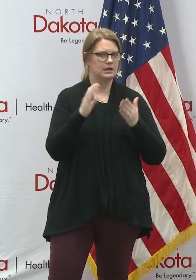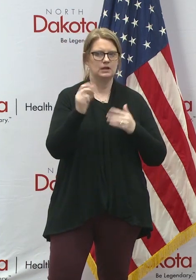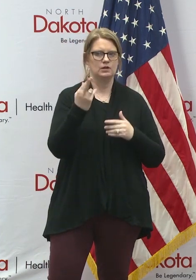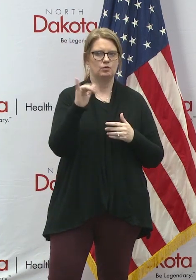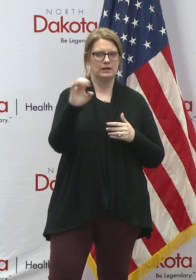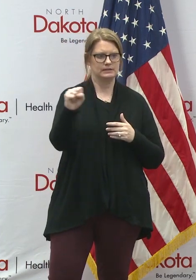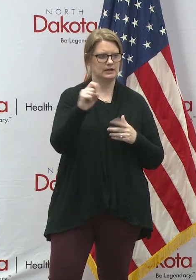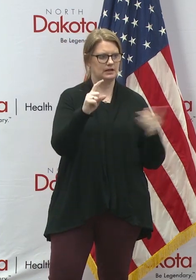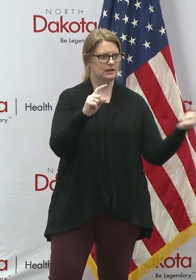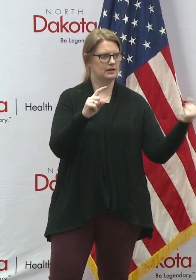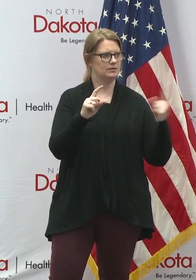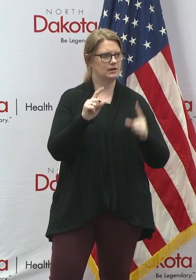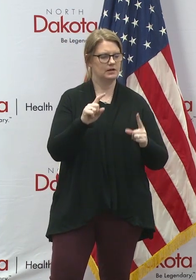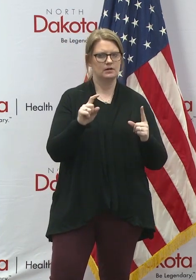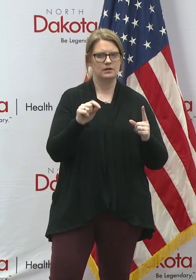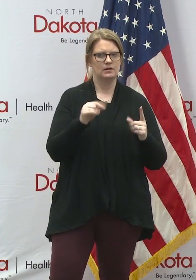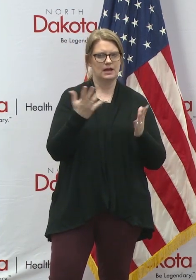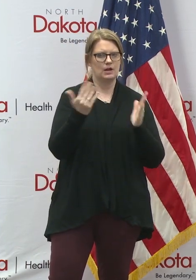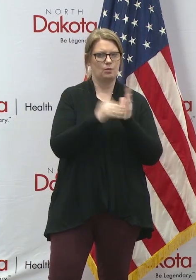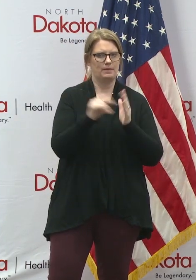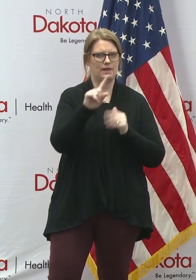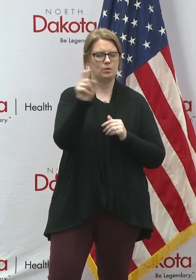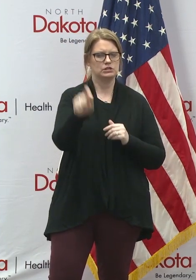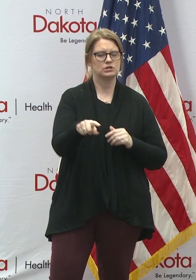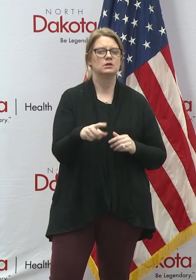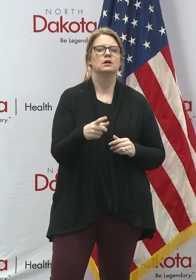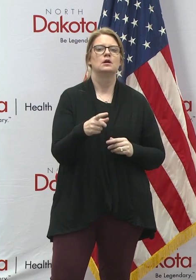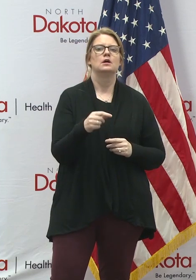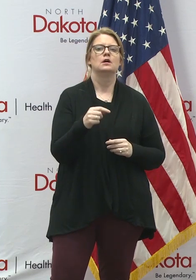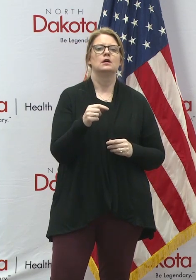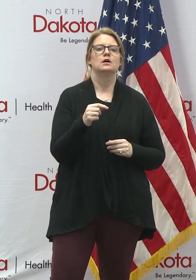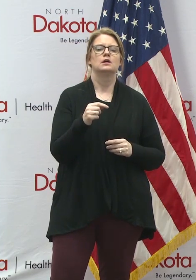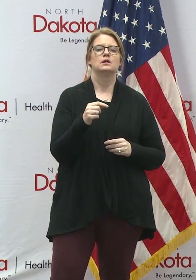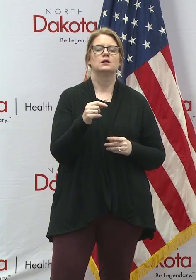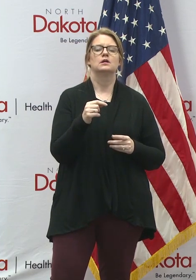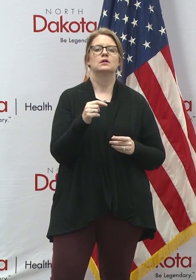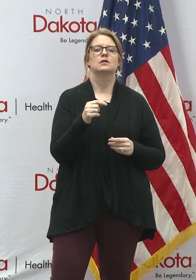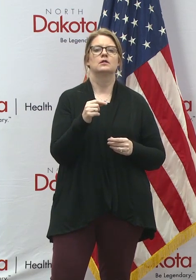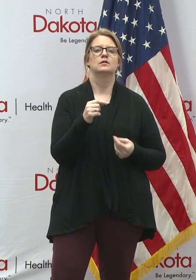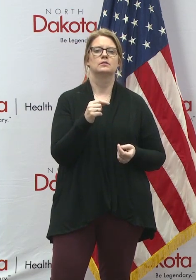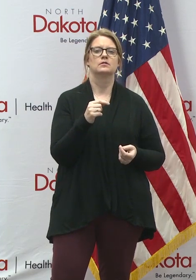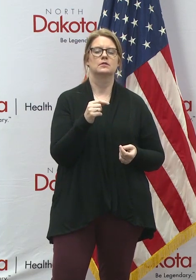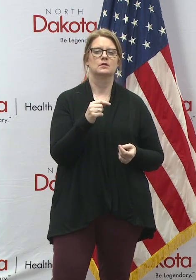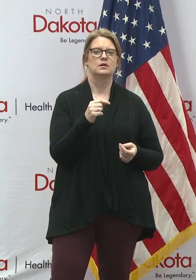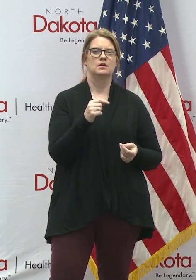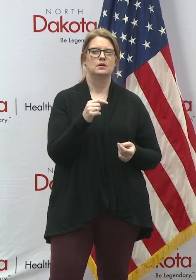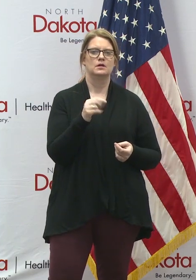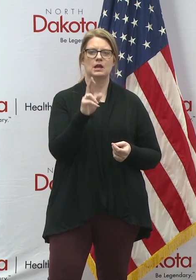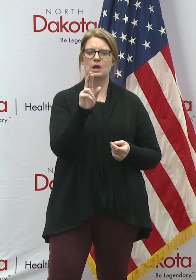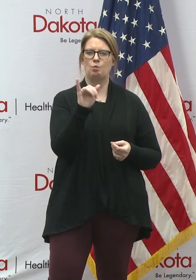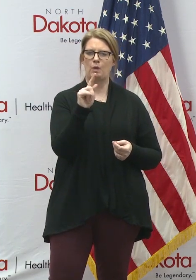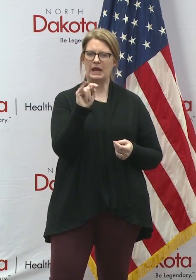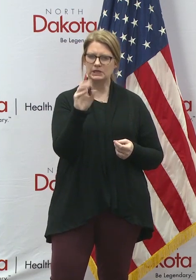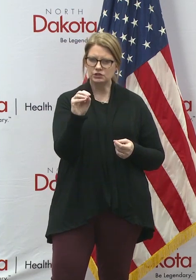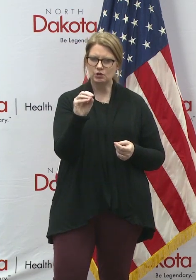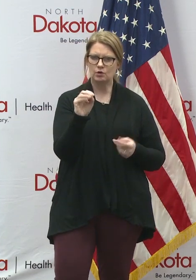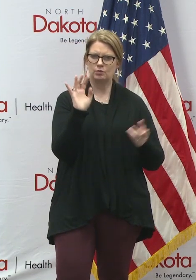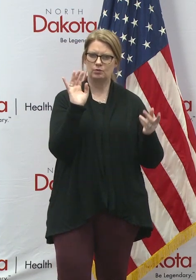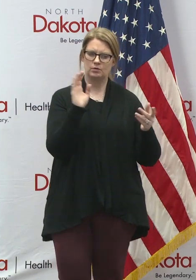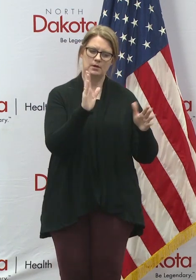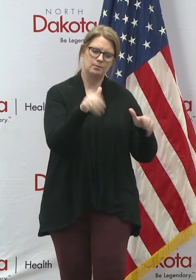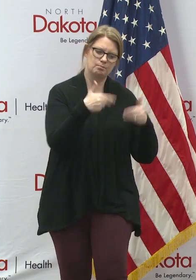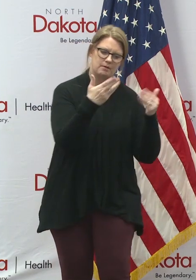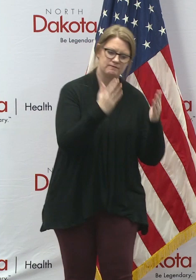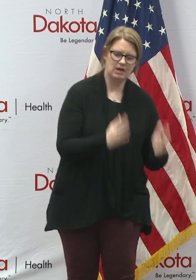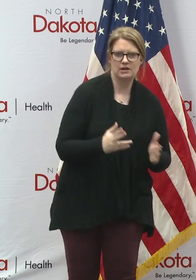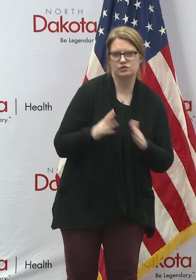come up here and I'll repeat the question. The question was with the with the change in ratios of providers to